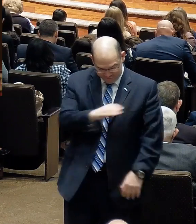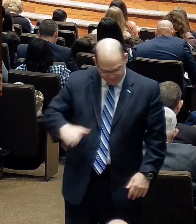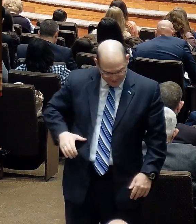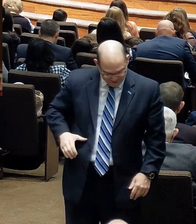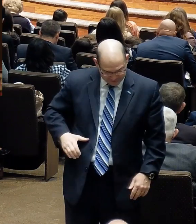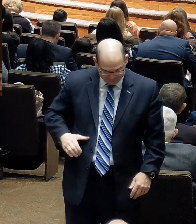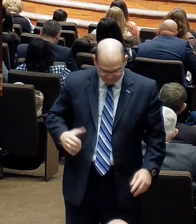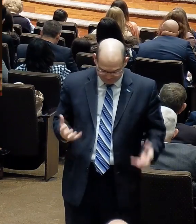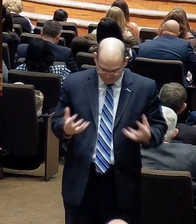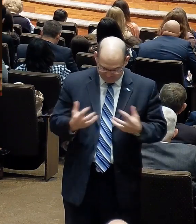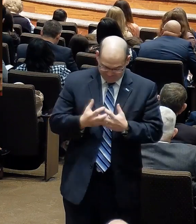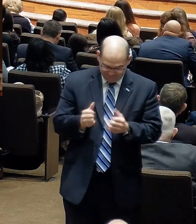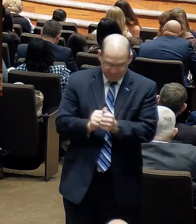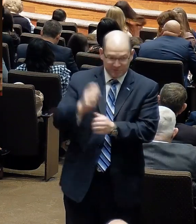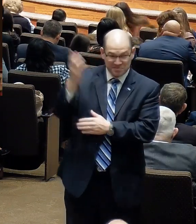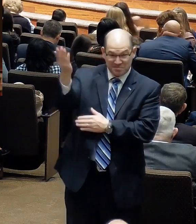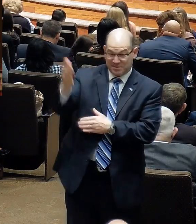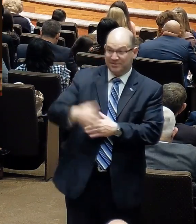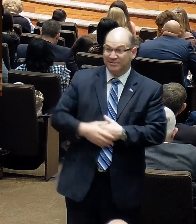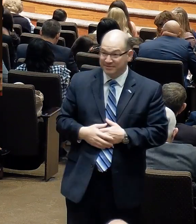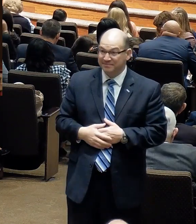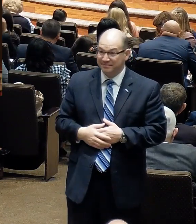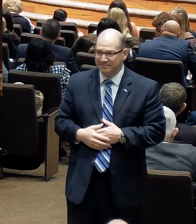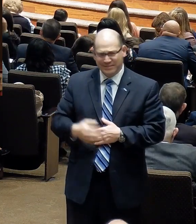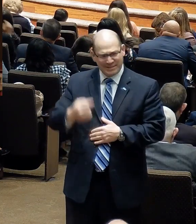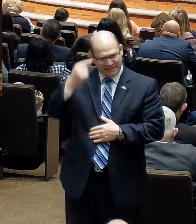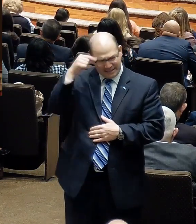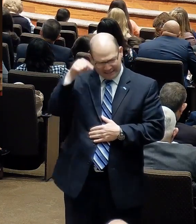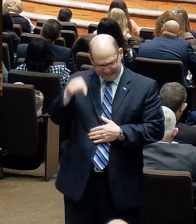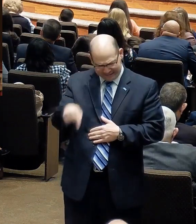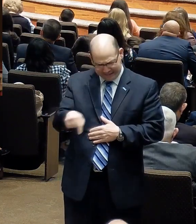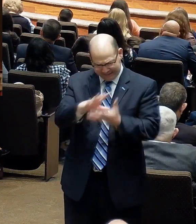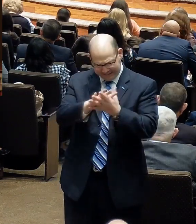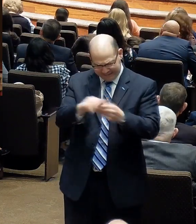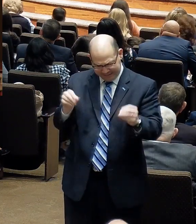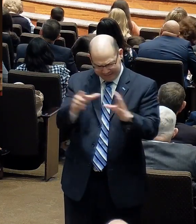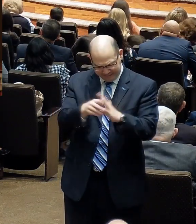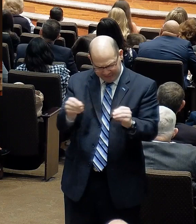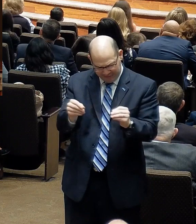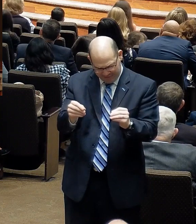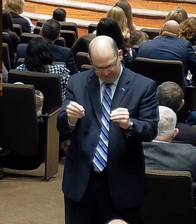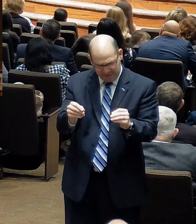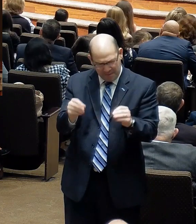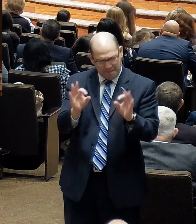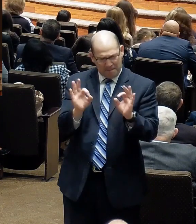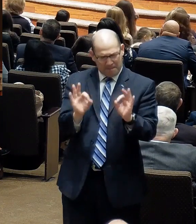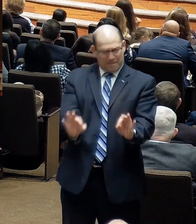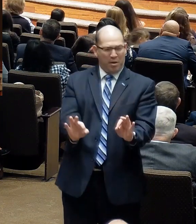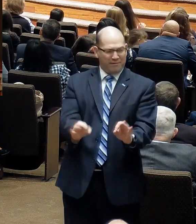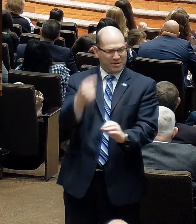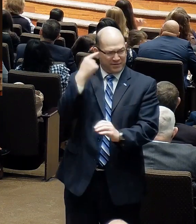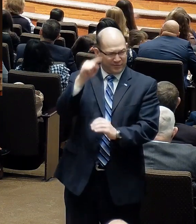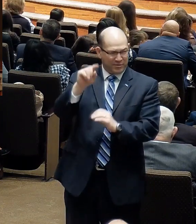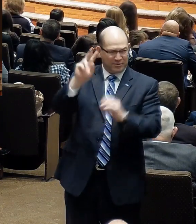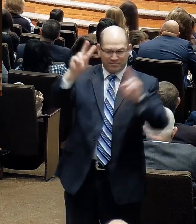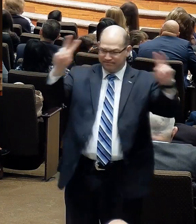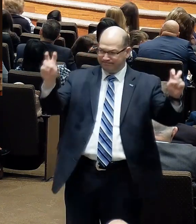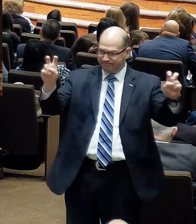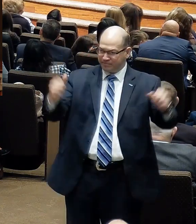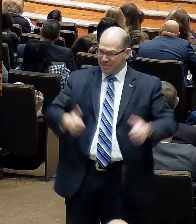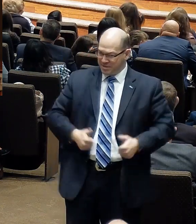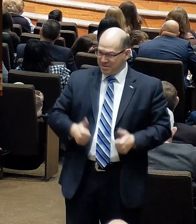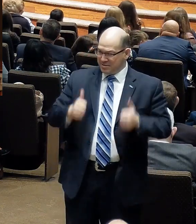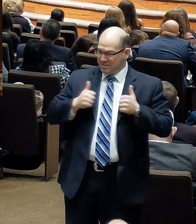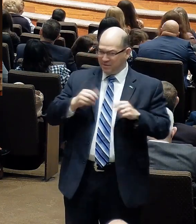that there are many other passages that are as good at conveying this thought of being alive in Christ than Jesus raising Lazarus from the dead. And